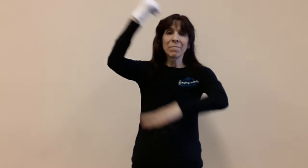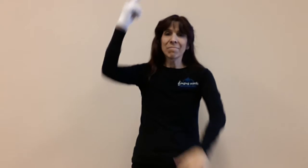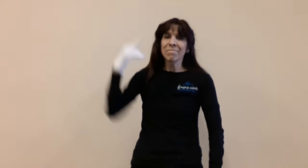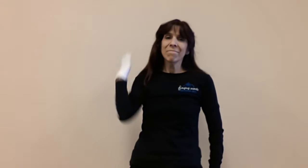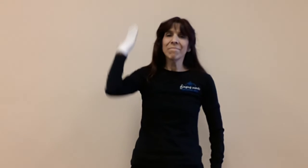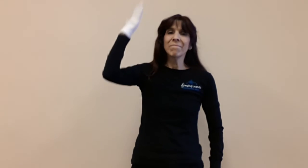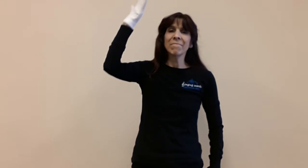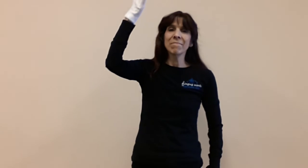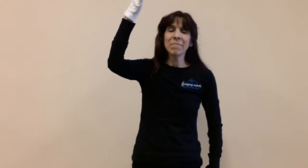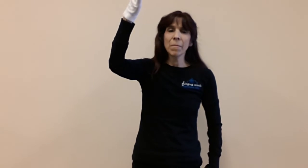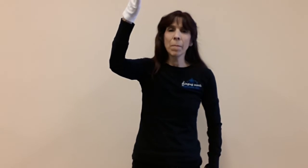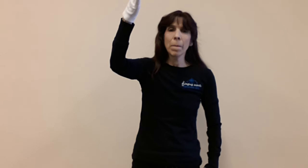away.